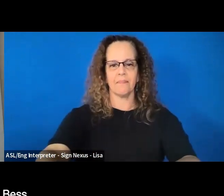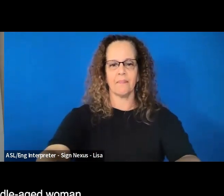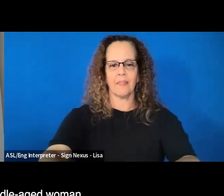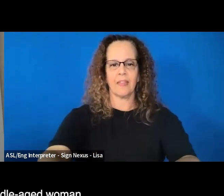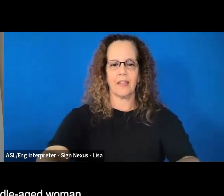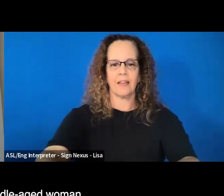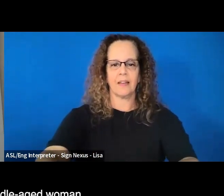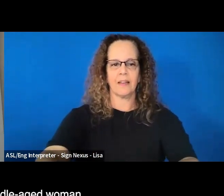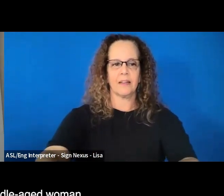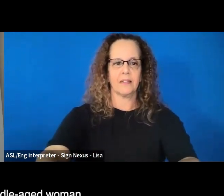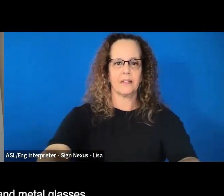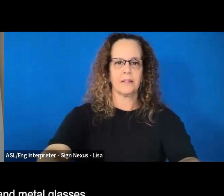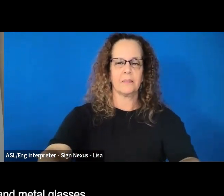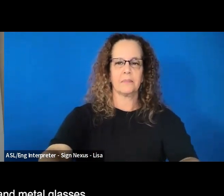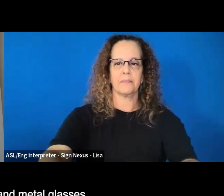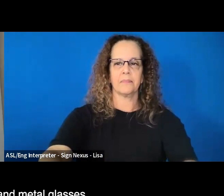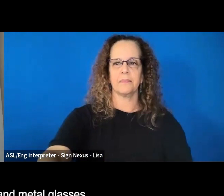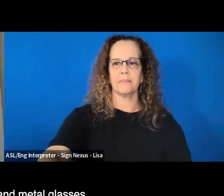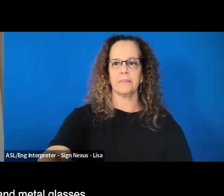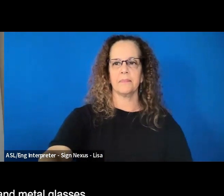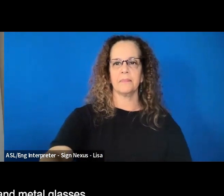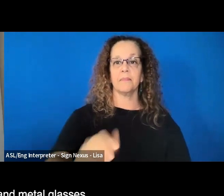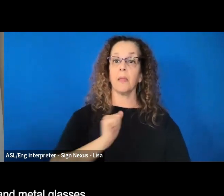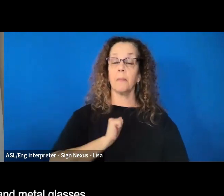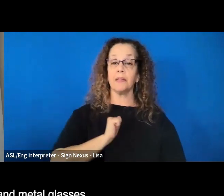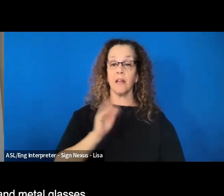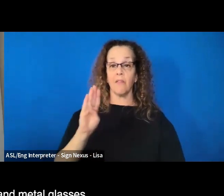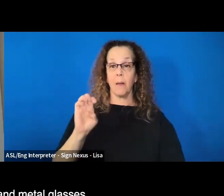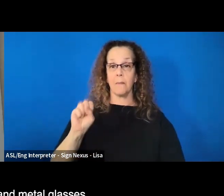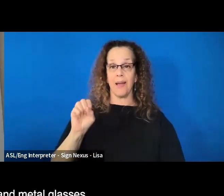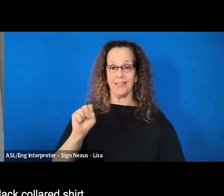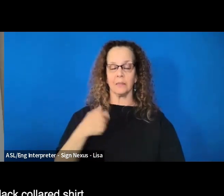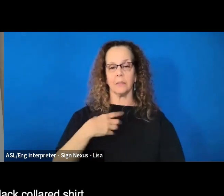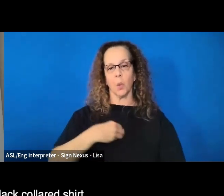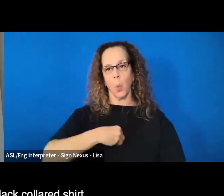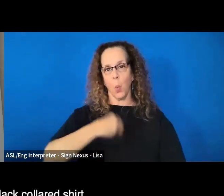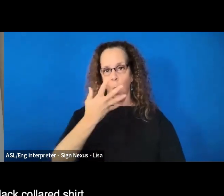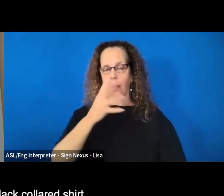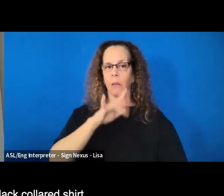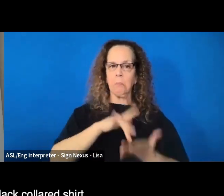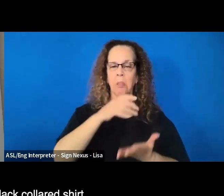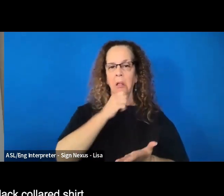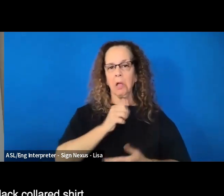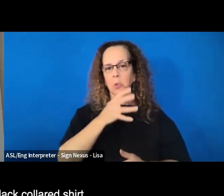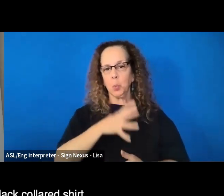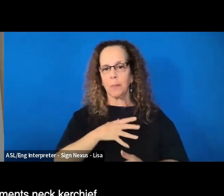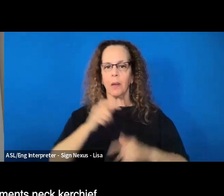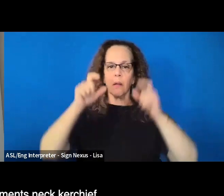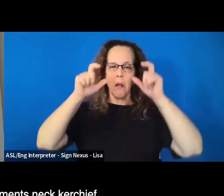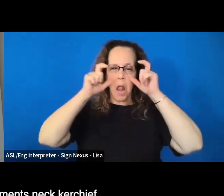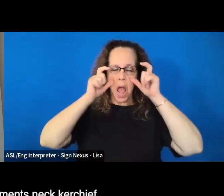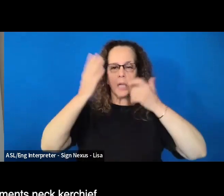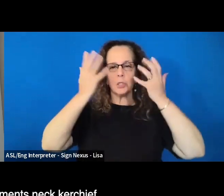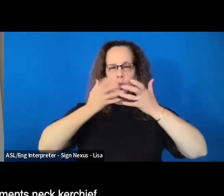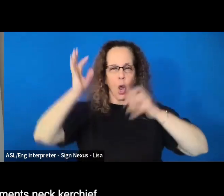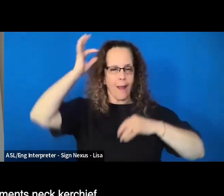Bess, I'm a white middle-aged woman with brown hair and metal glasses. I'm wearing a black collared shirt